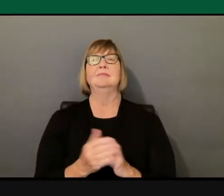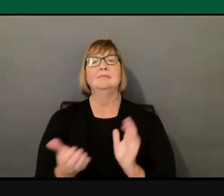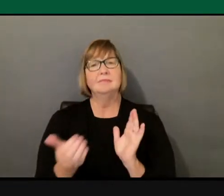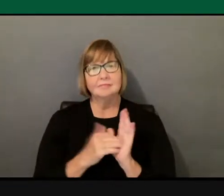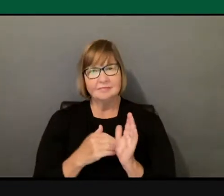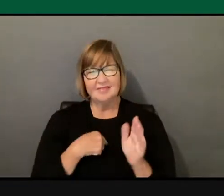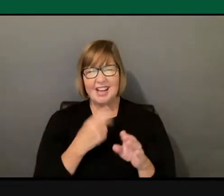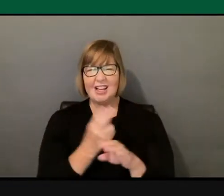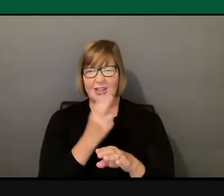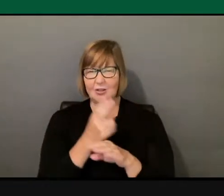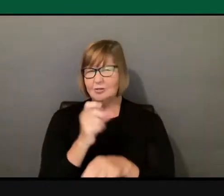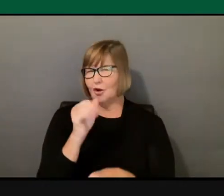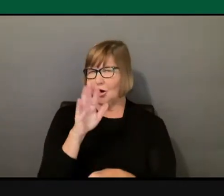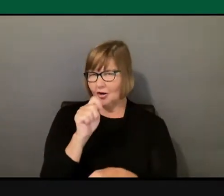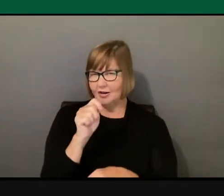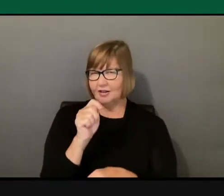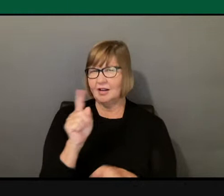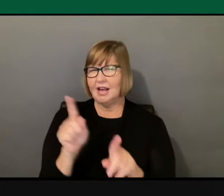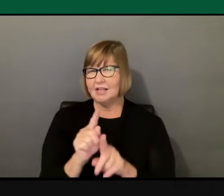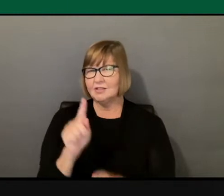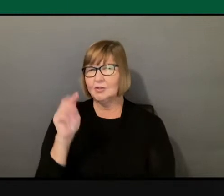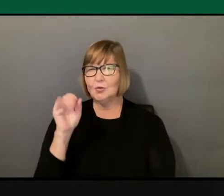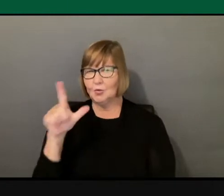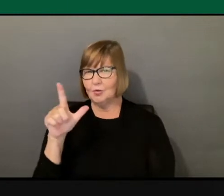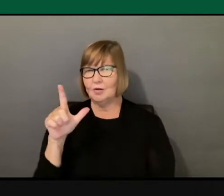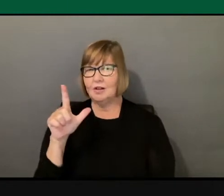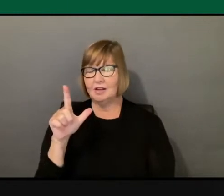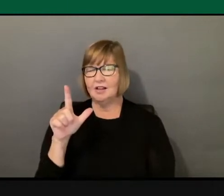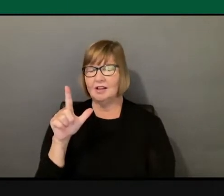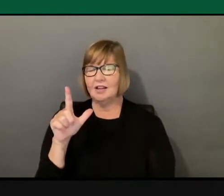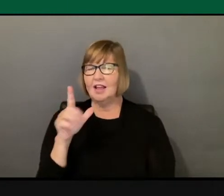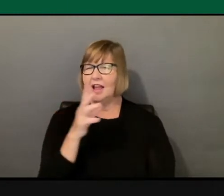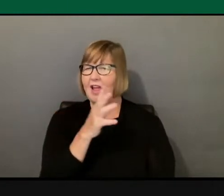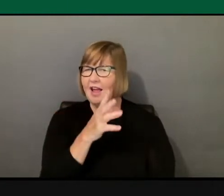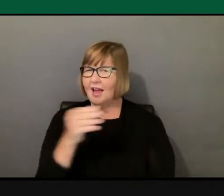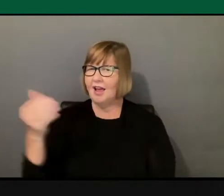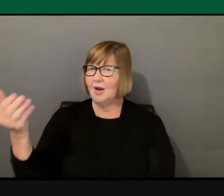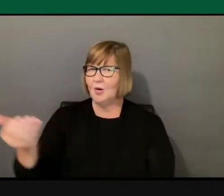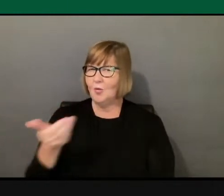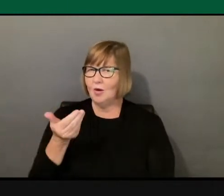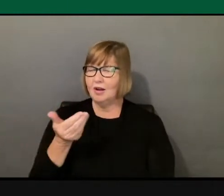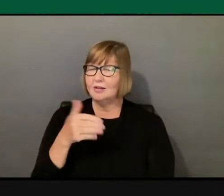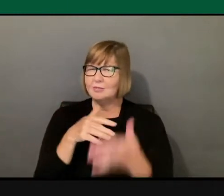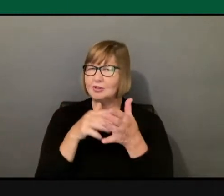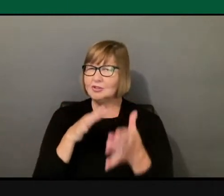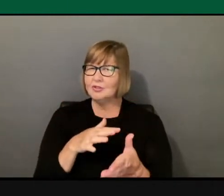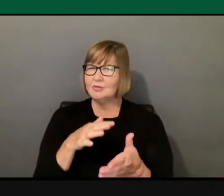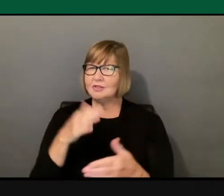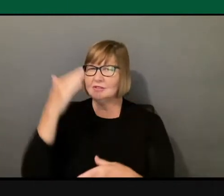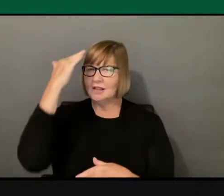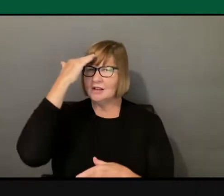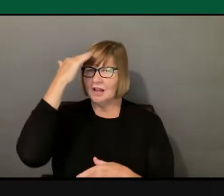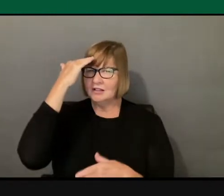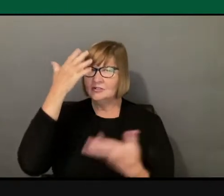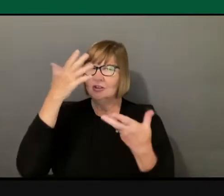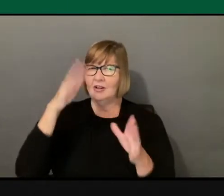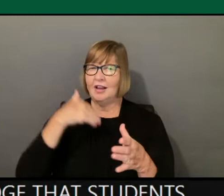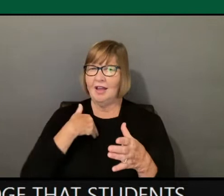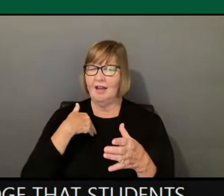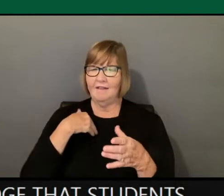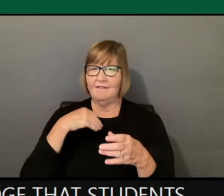as a tool, right? But I also welcome the knowledge that students bring into the classroom, right?